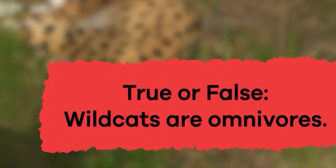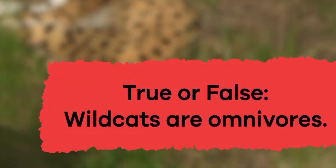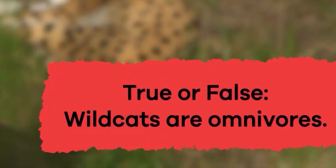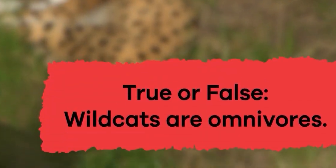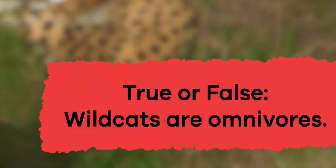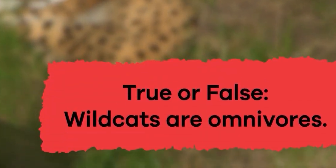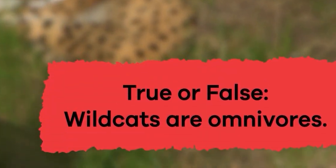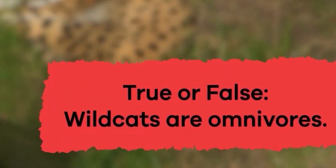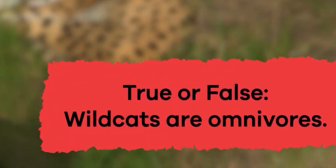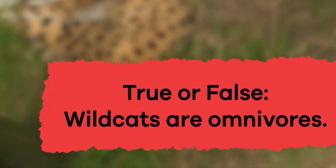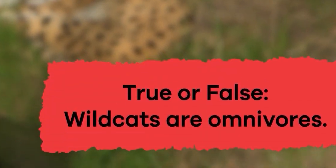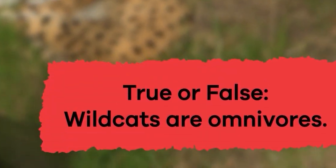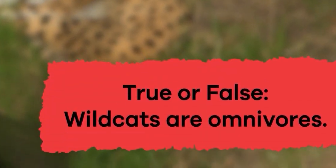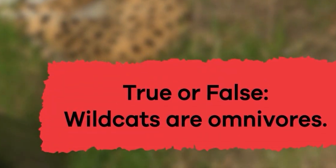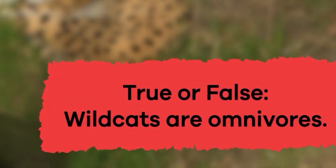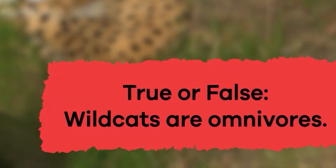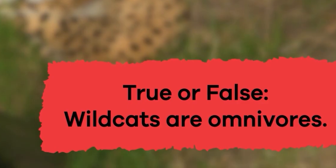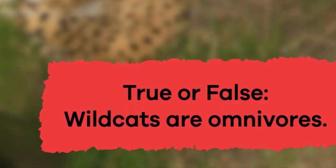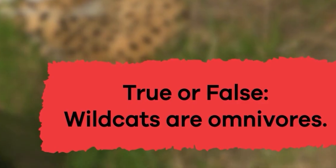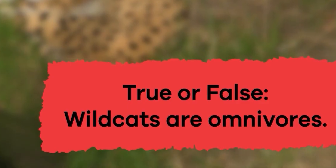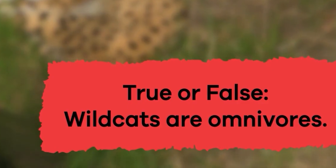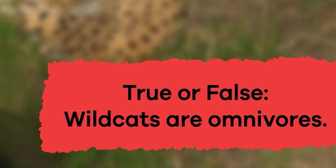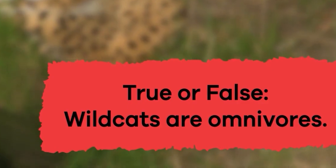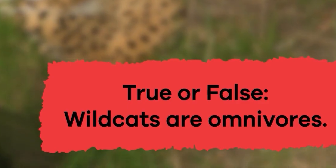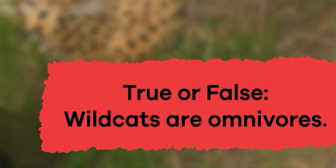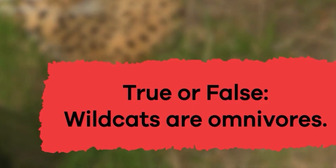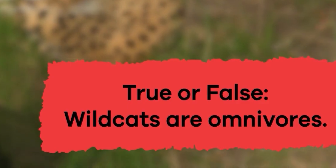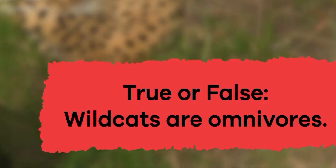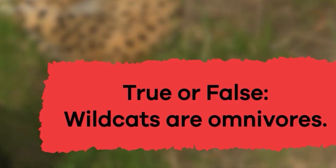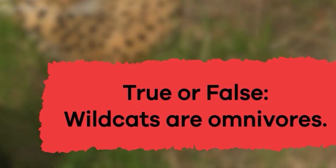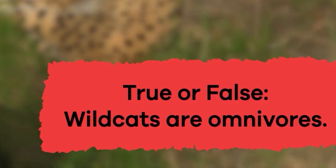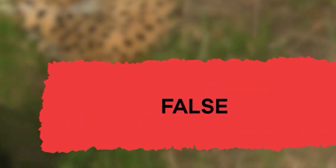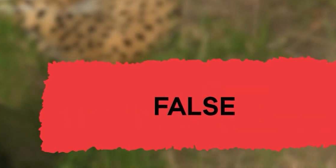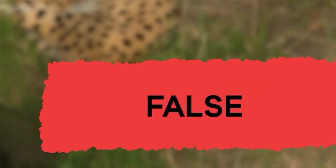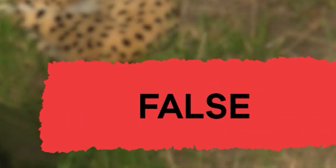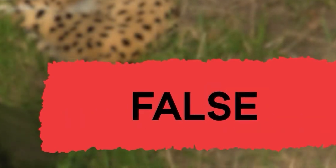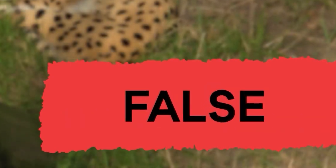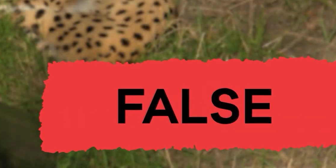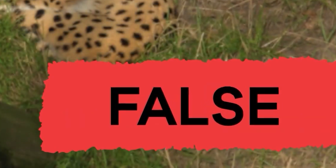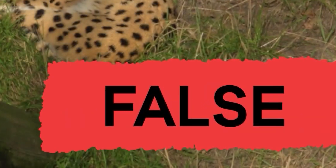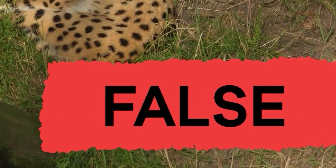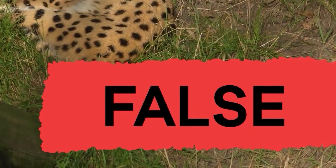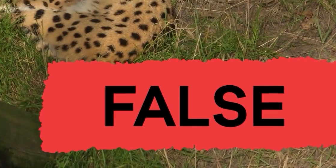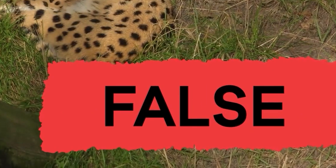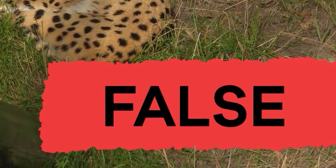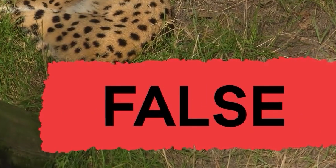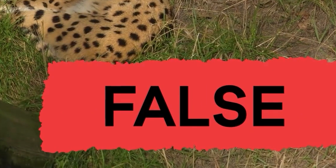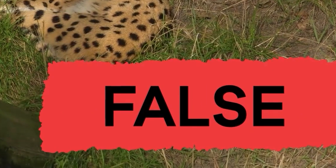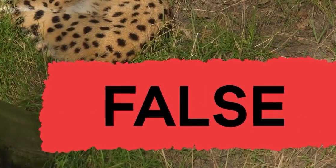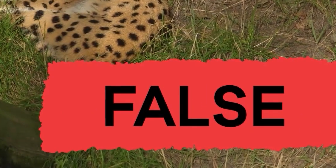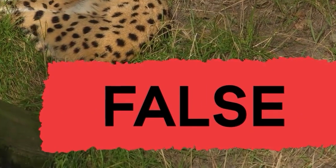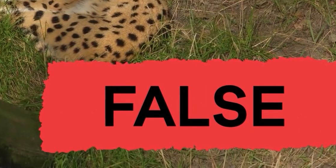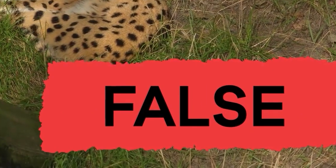or false? Wildcats are omnivores. False. Wildcats are carnivores.